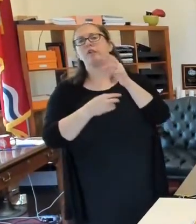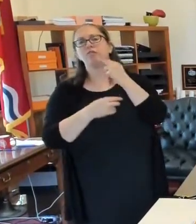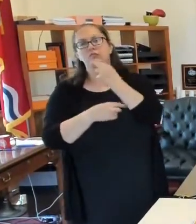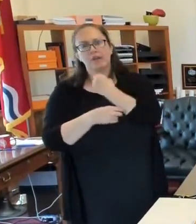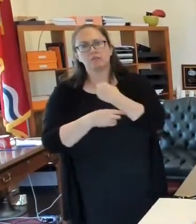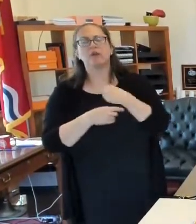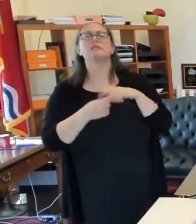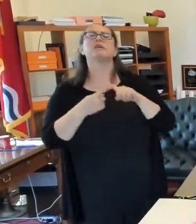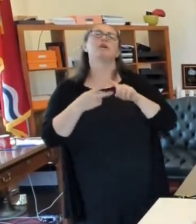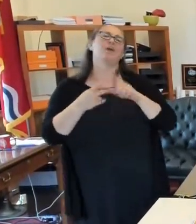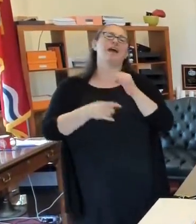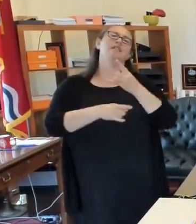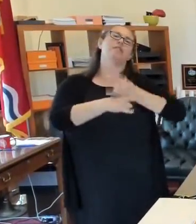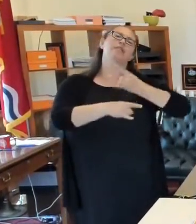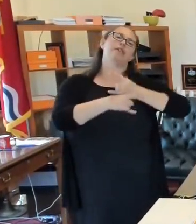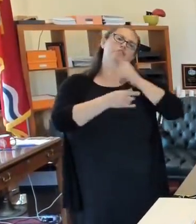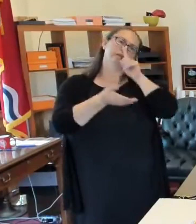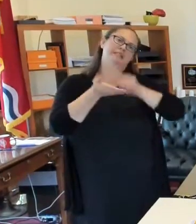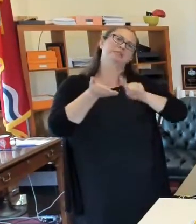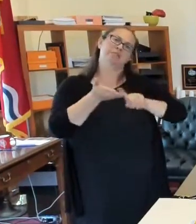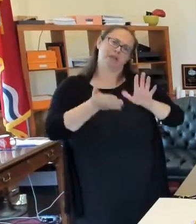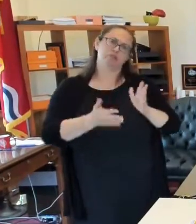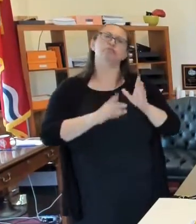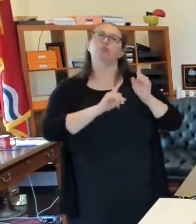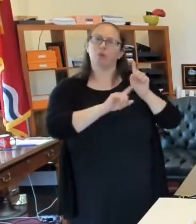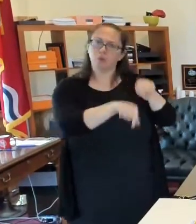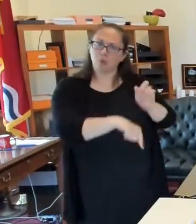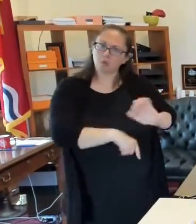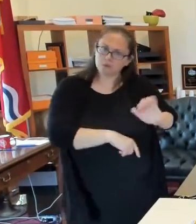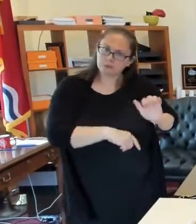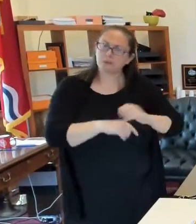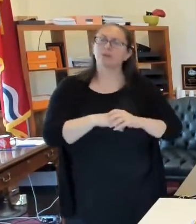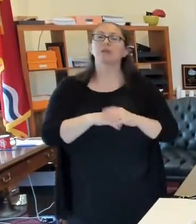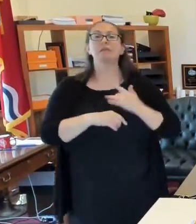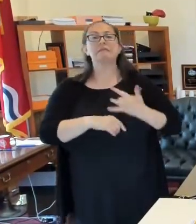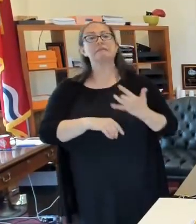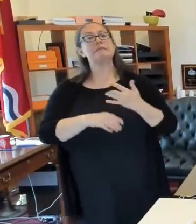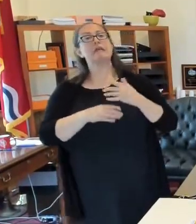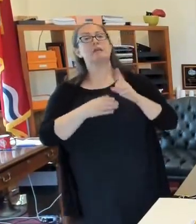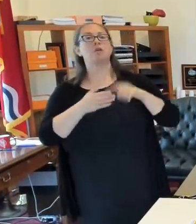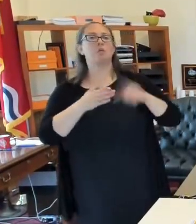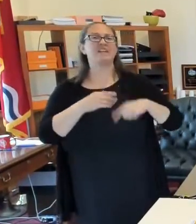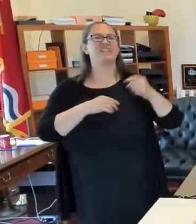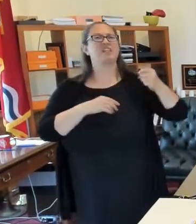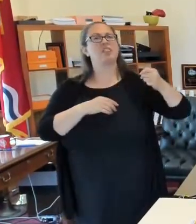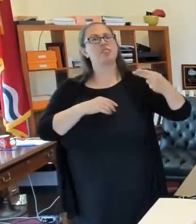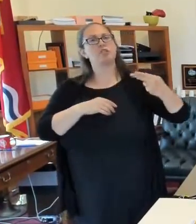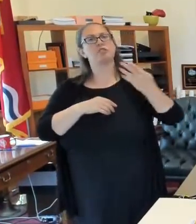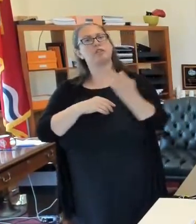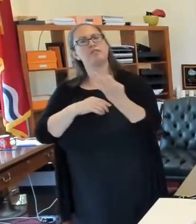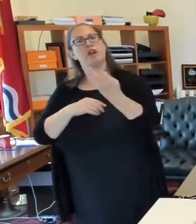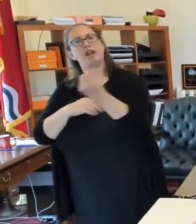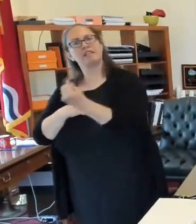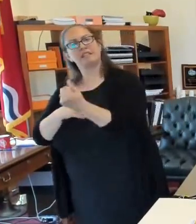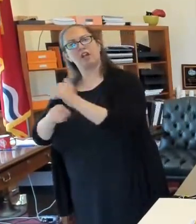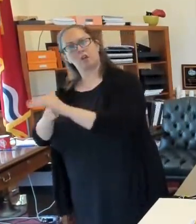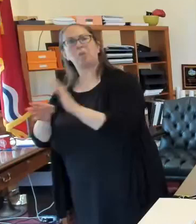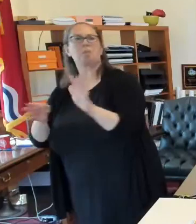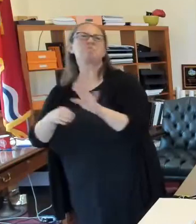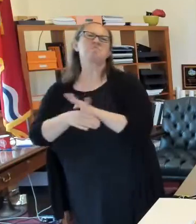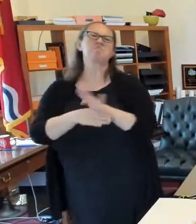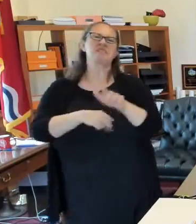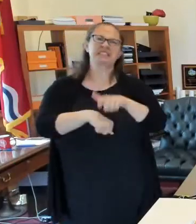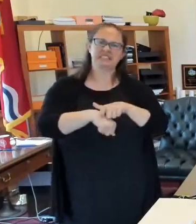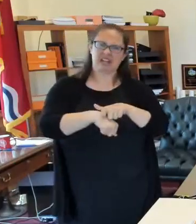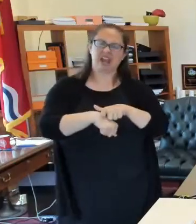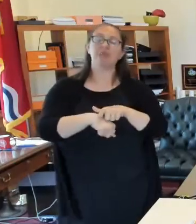bars and restaurants. So, we are doing that, uh, primarily on the weekends, Thursday, Friday, Saturday nights. We know those are the busy times. So,